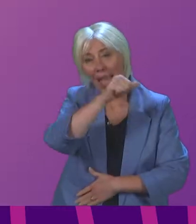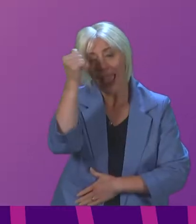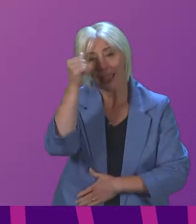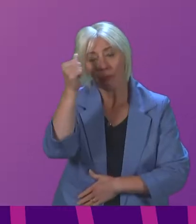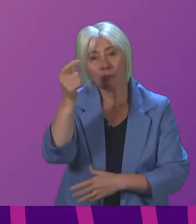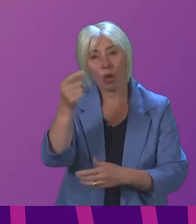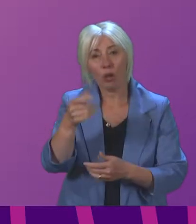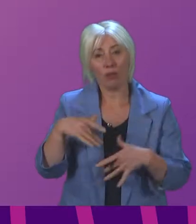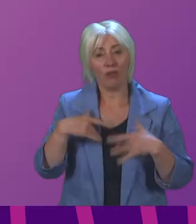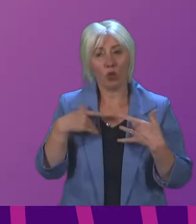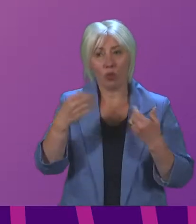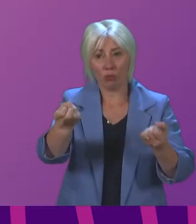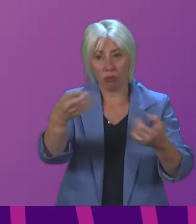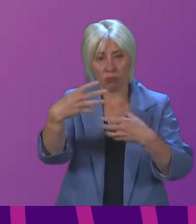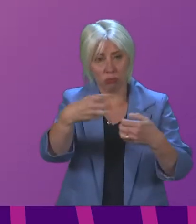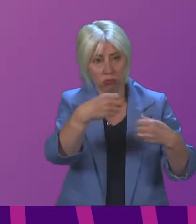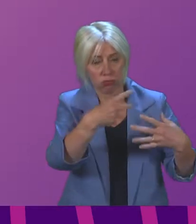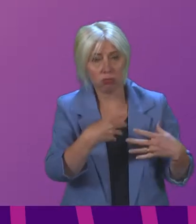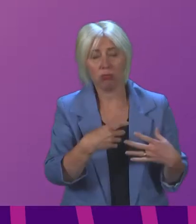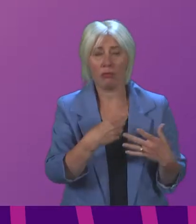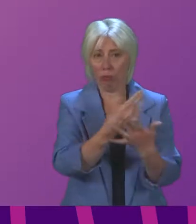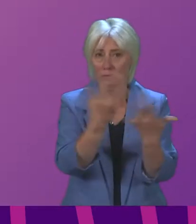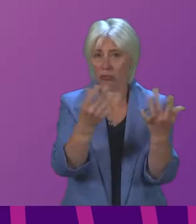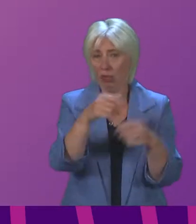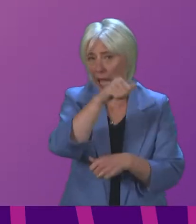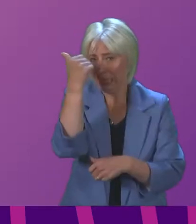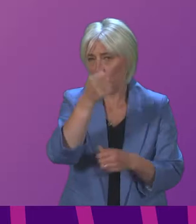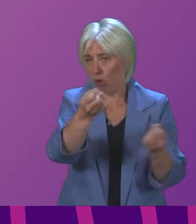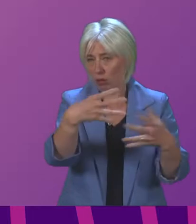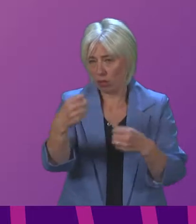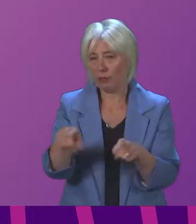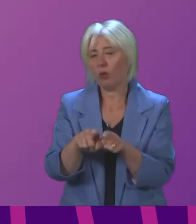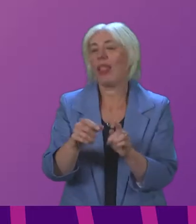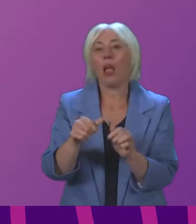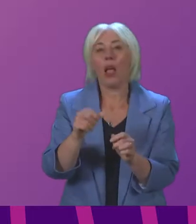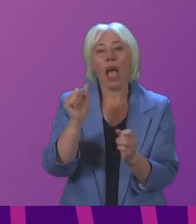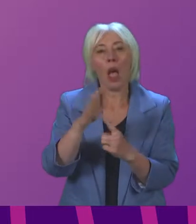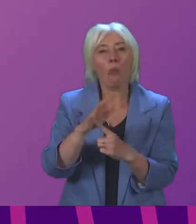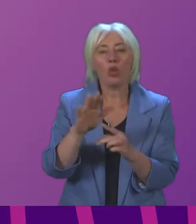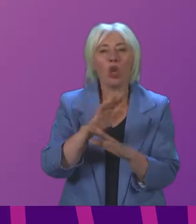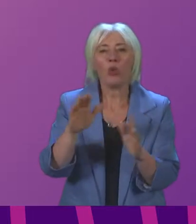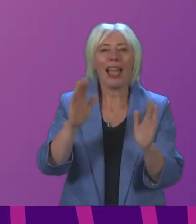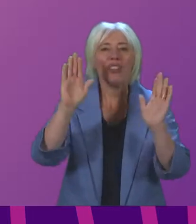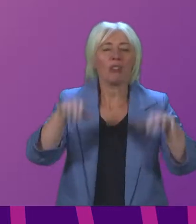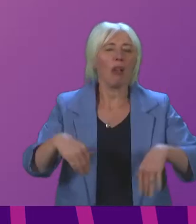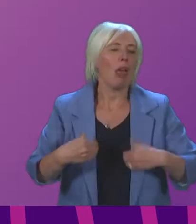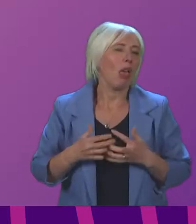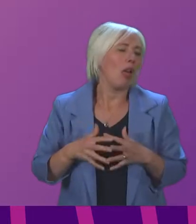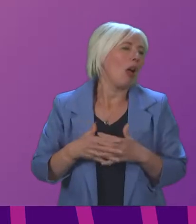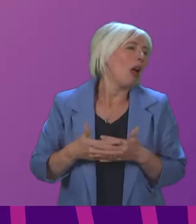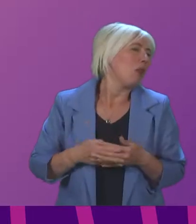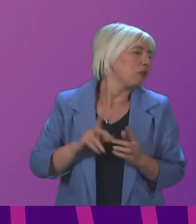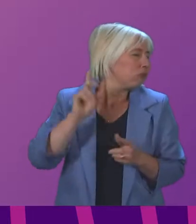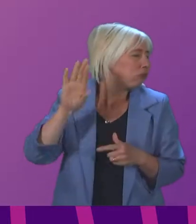the Committee has heard from many many sources is the importance of not lowering our guard to COVID at any